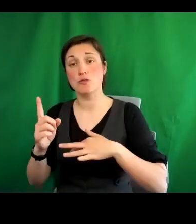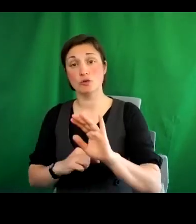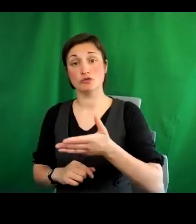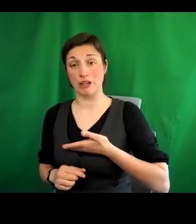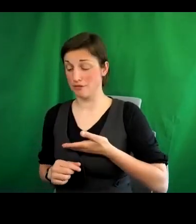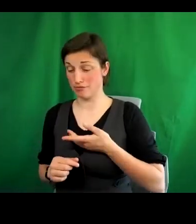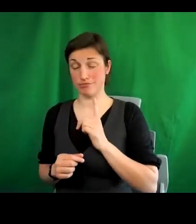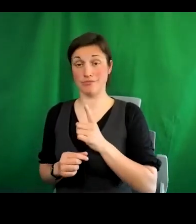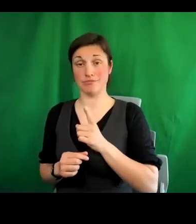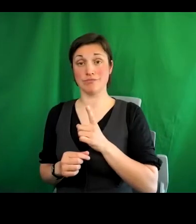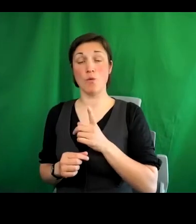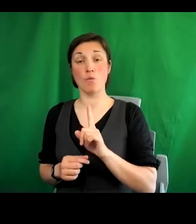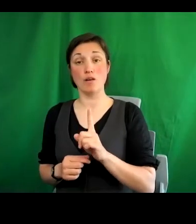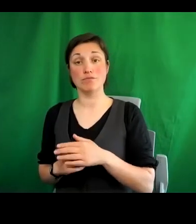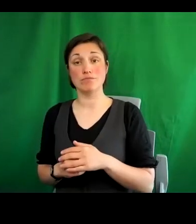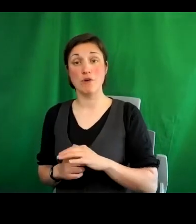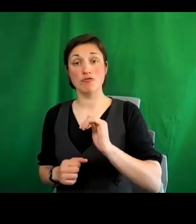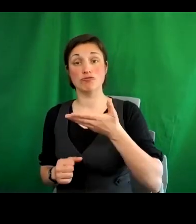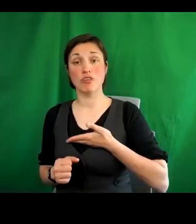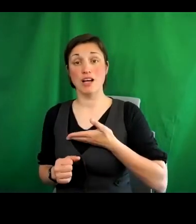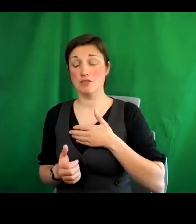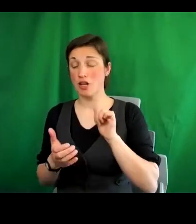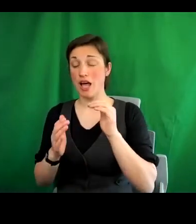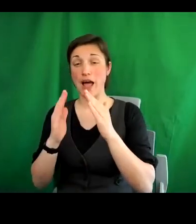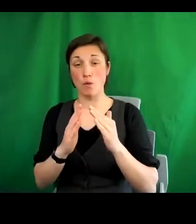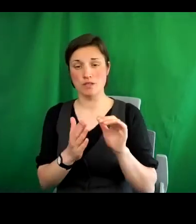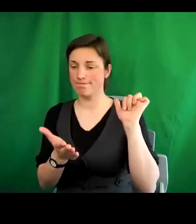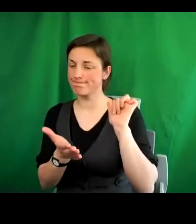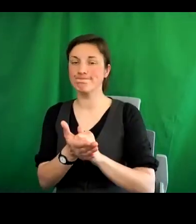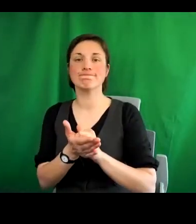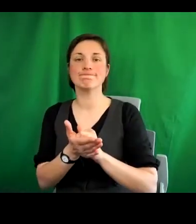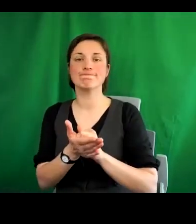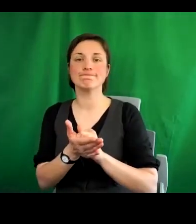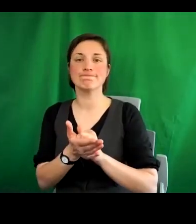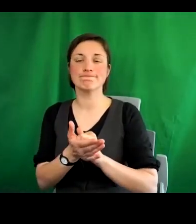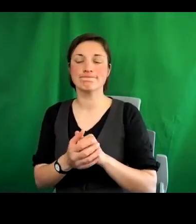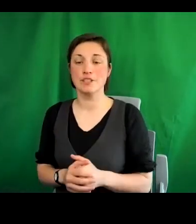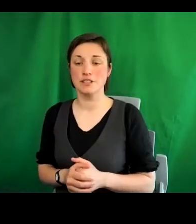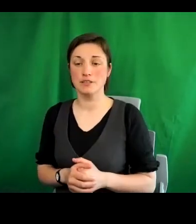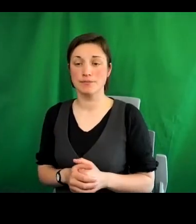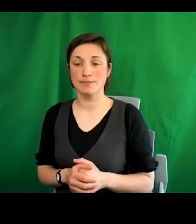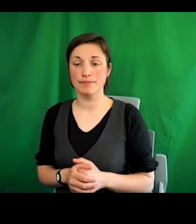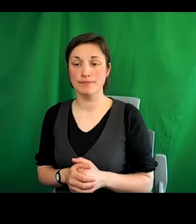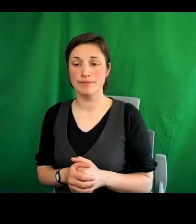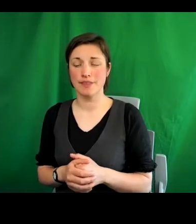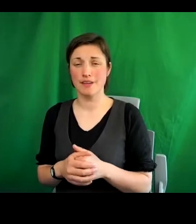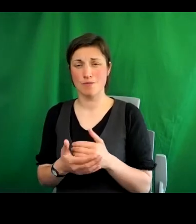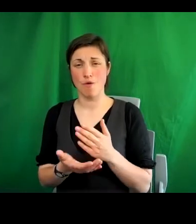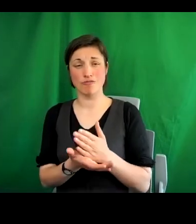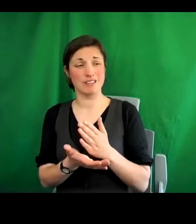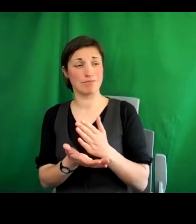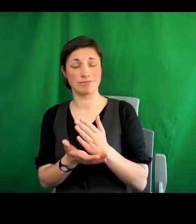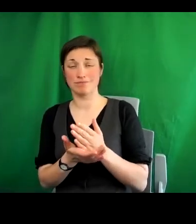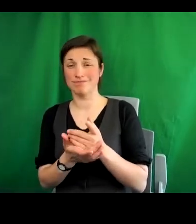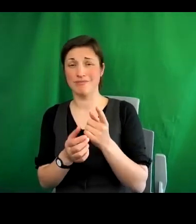housing. And so they should see themselves in this way, because there were obligations on the authorities to